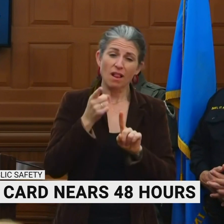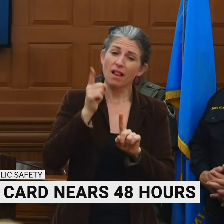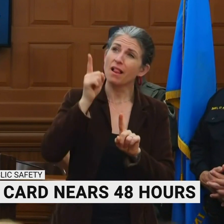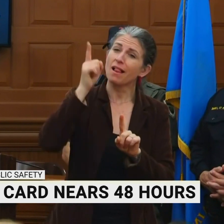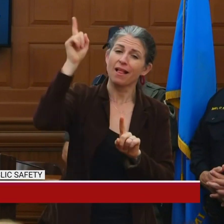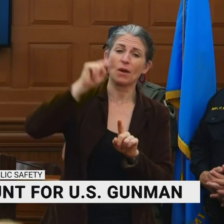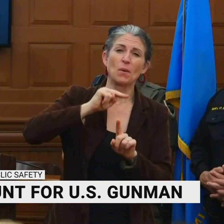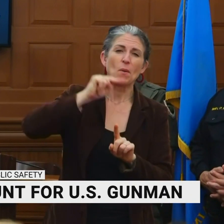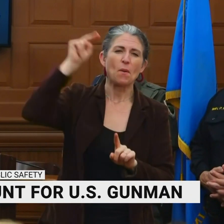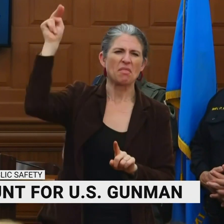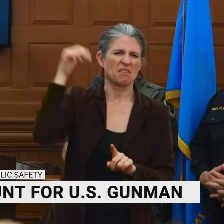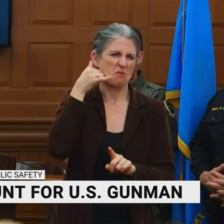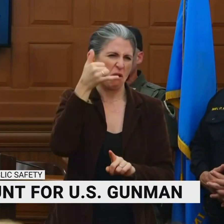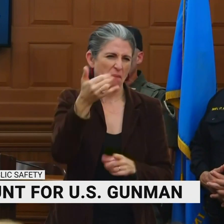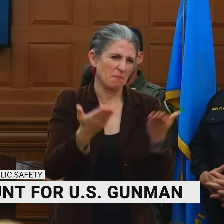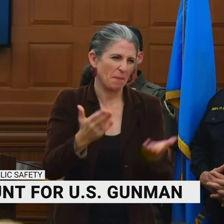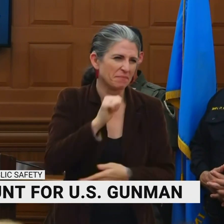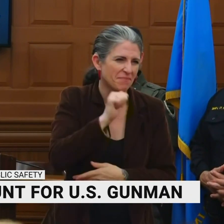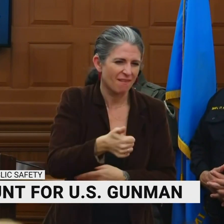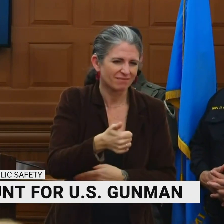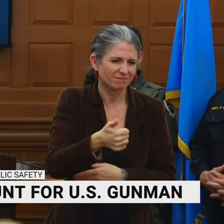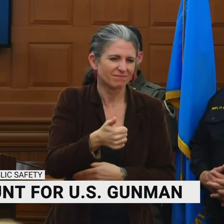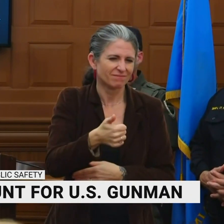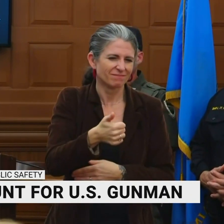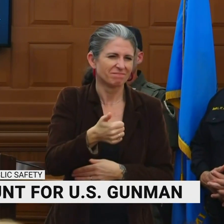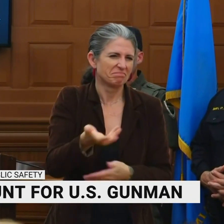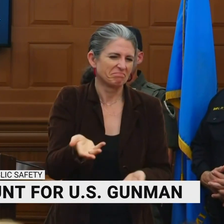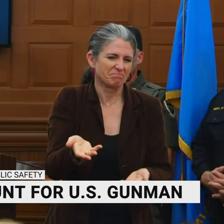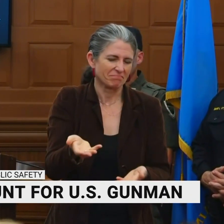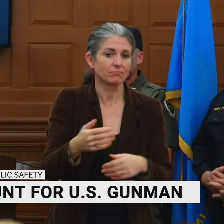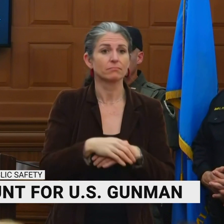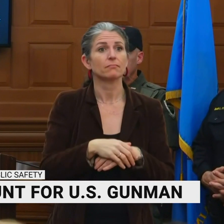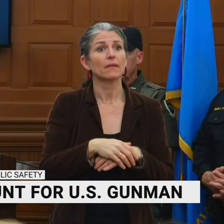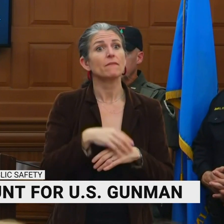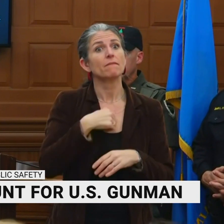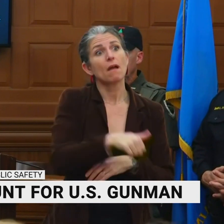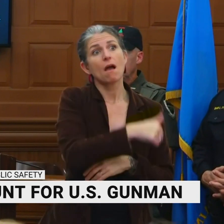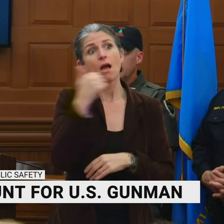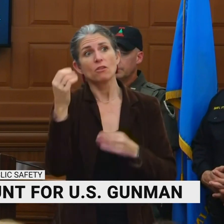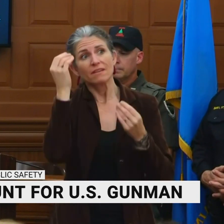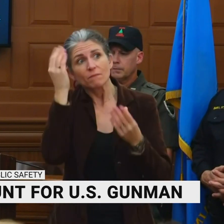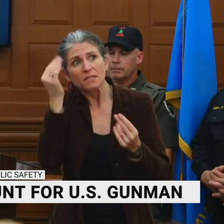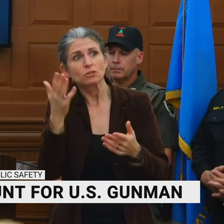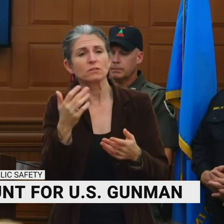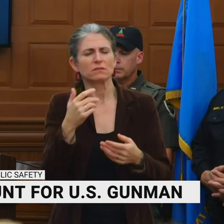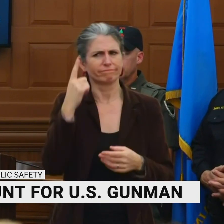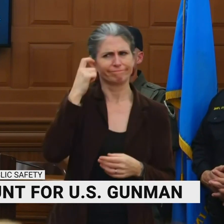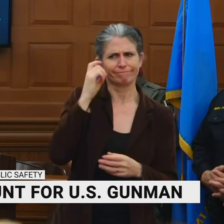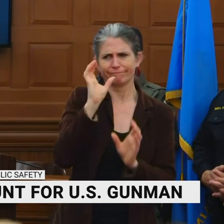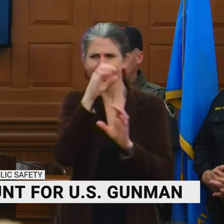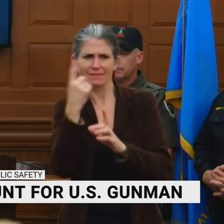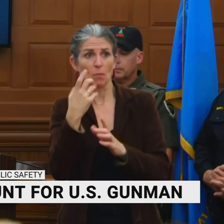set of facts, a fact pattern that would believe them that there's a direct connection between that gunfire and what they've heard to this point.